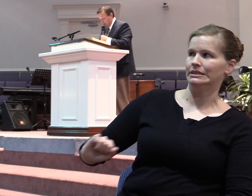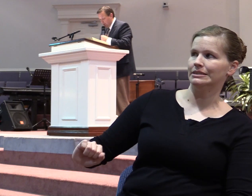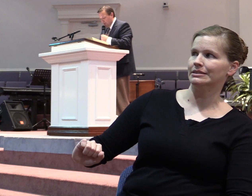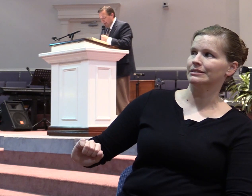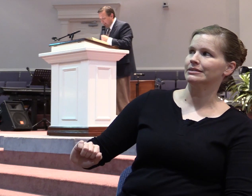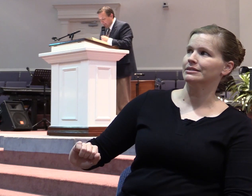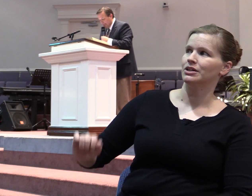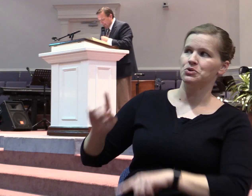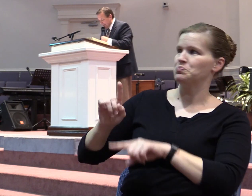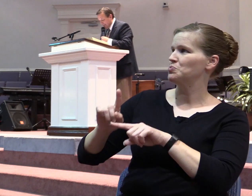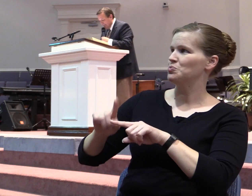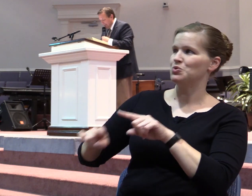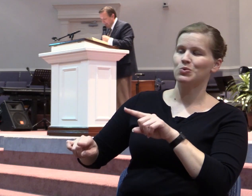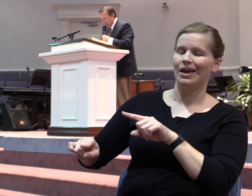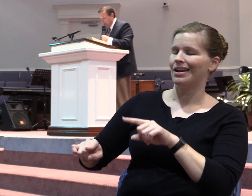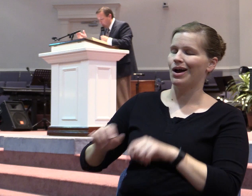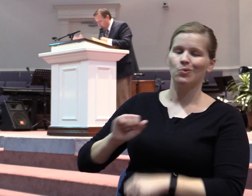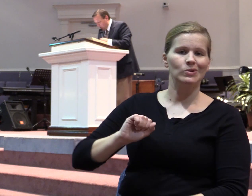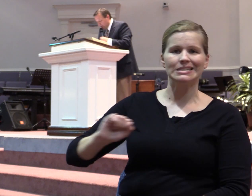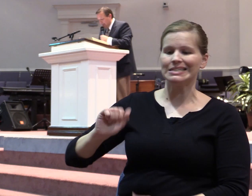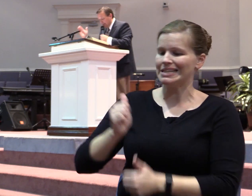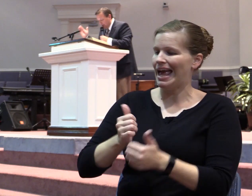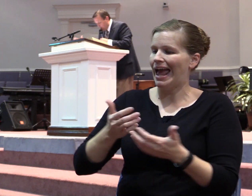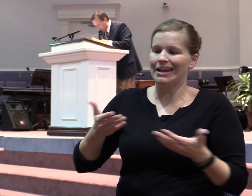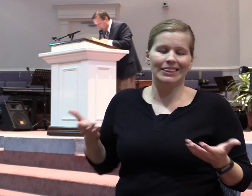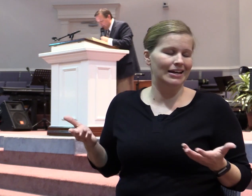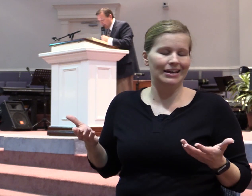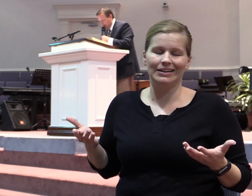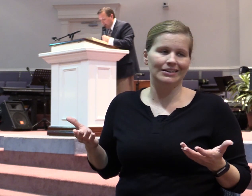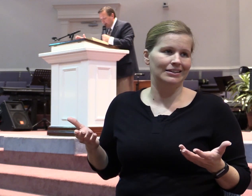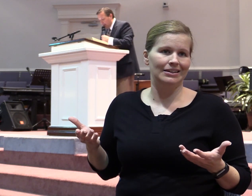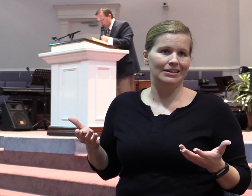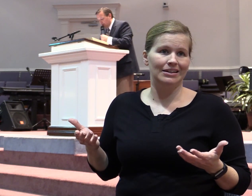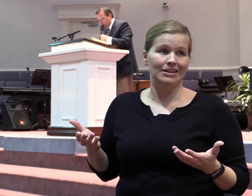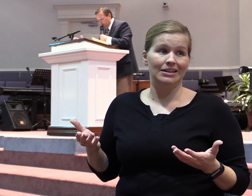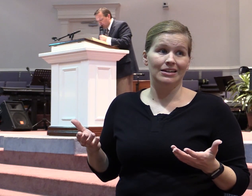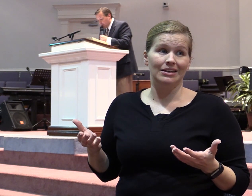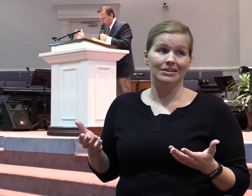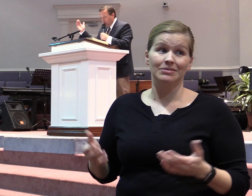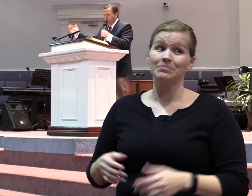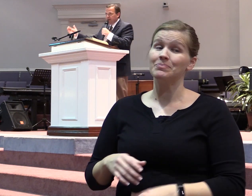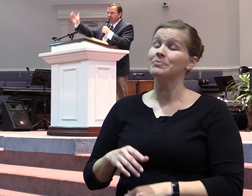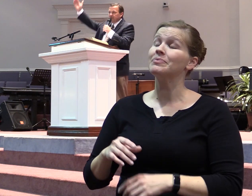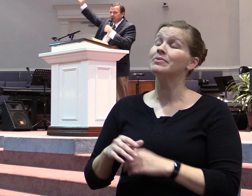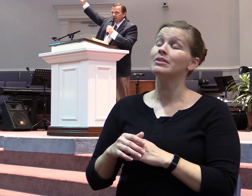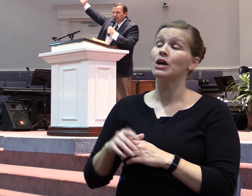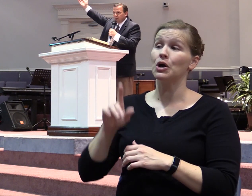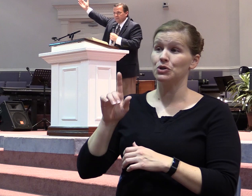You cannot stand against anything, oppose anything, or resist anything unless you're under the control or obedience of something else.